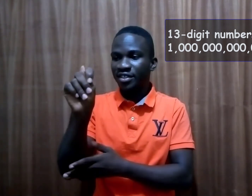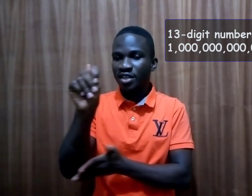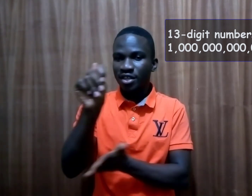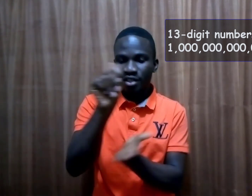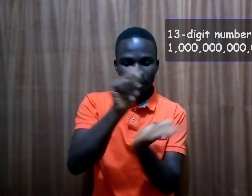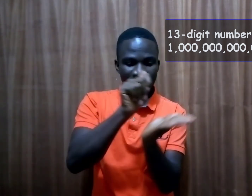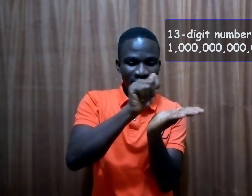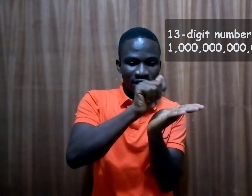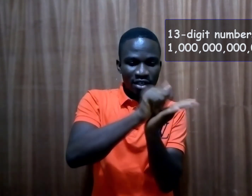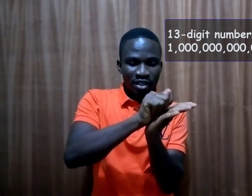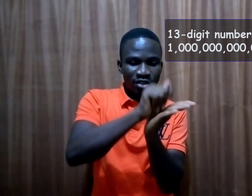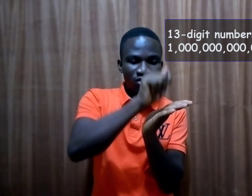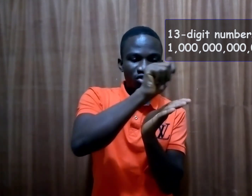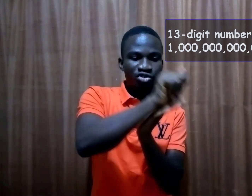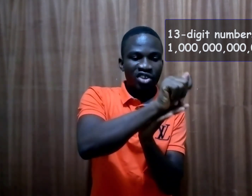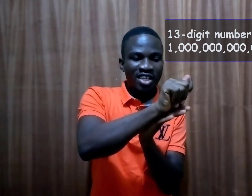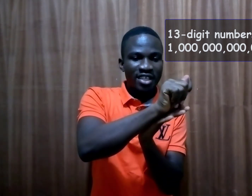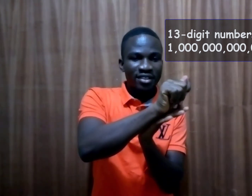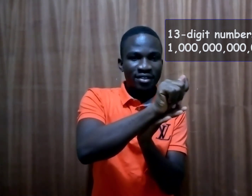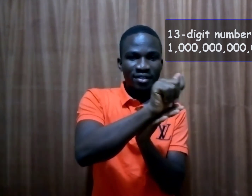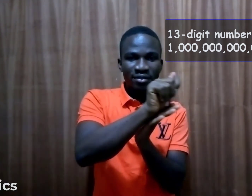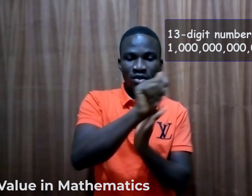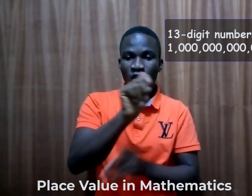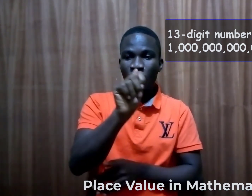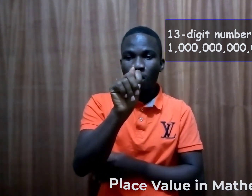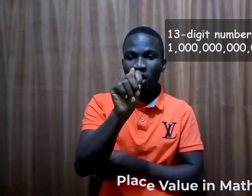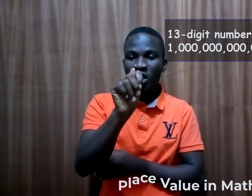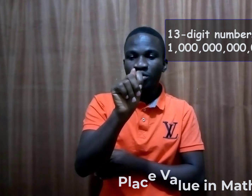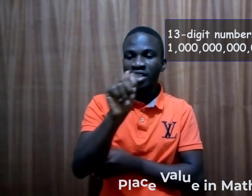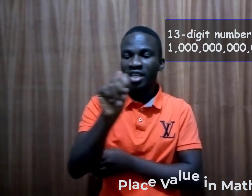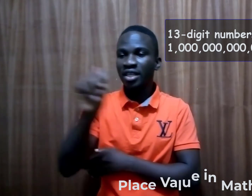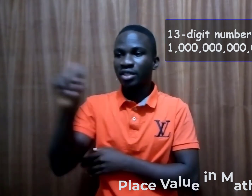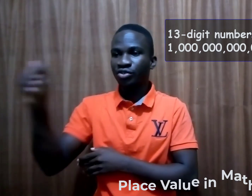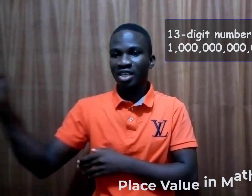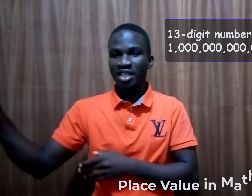Let's see. Trillions or we say trillions.